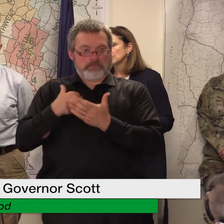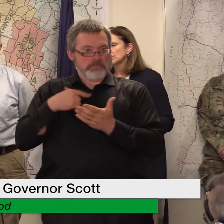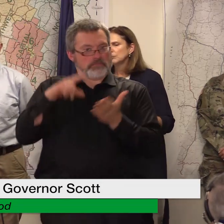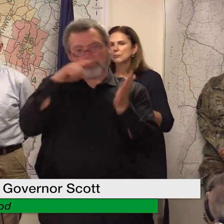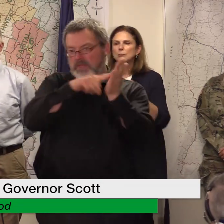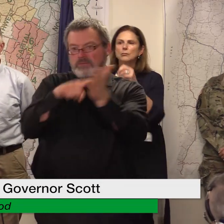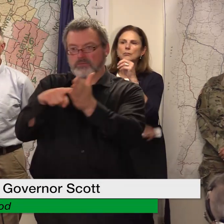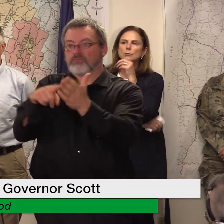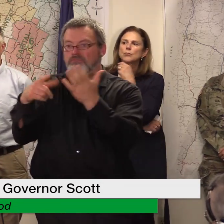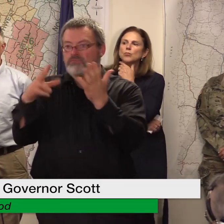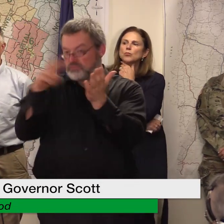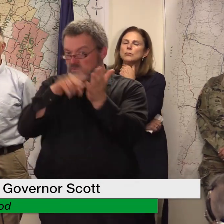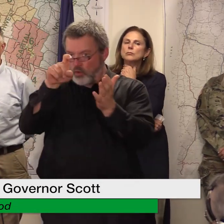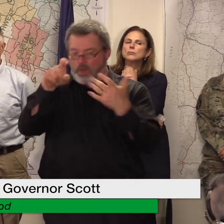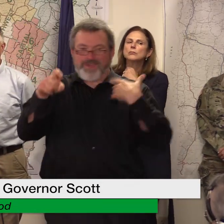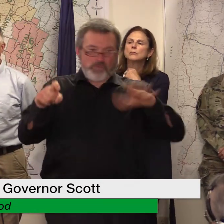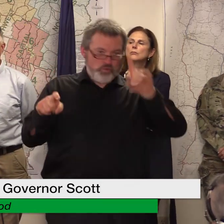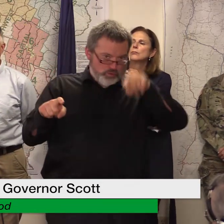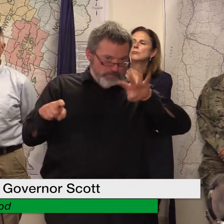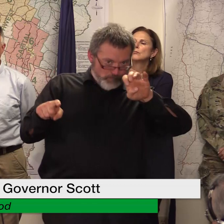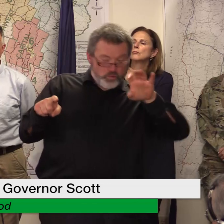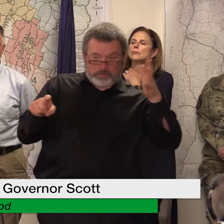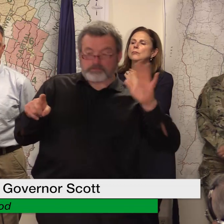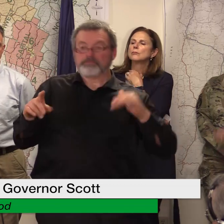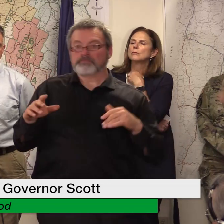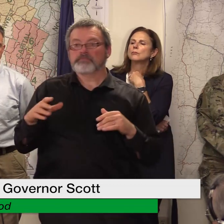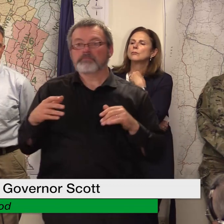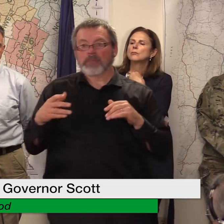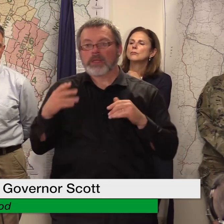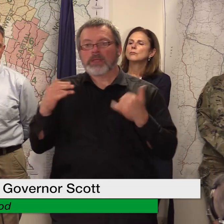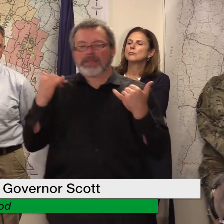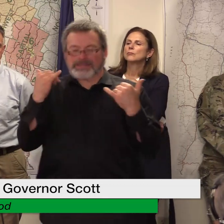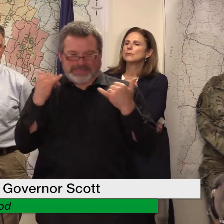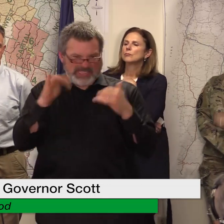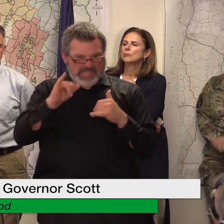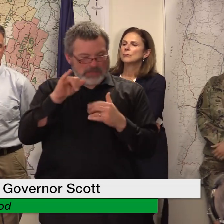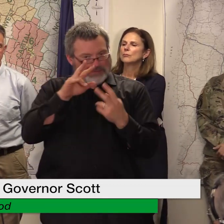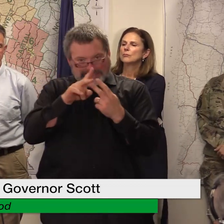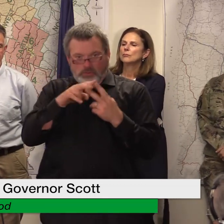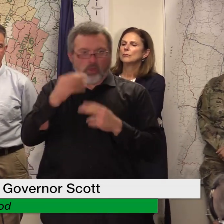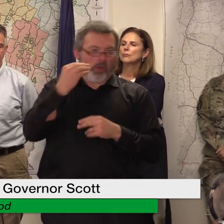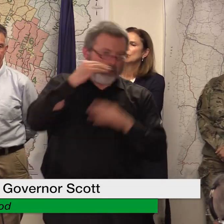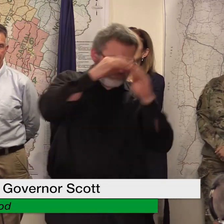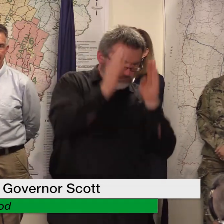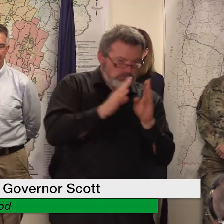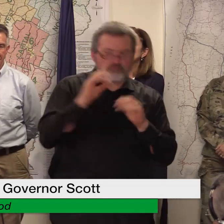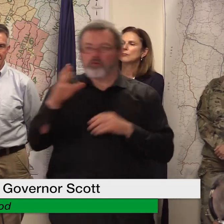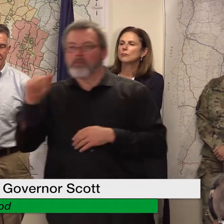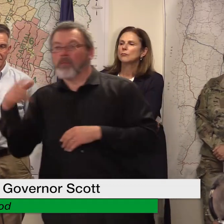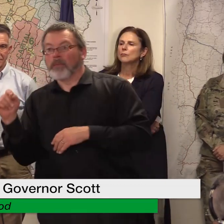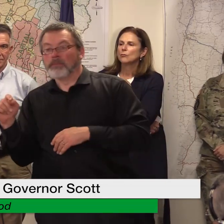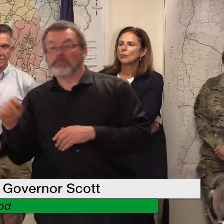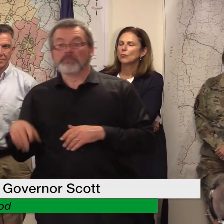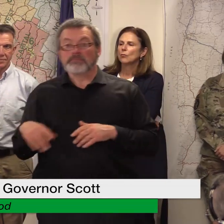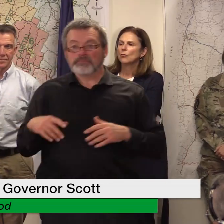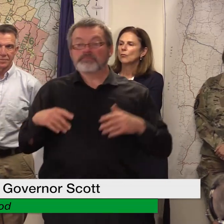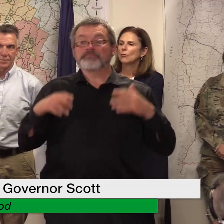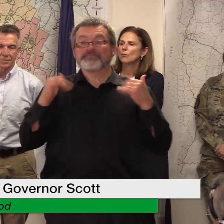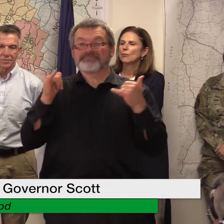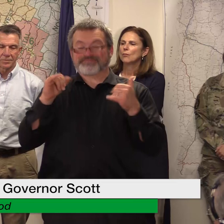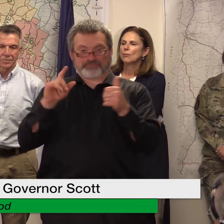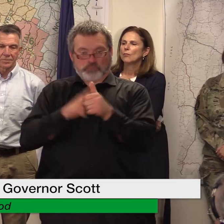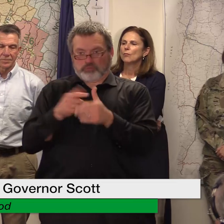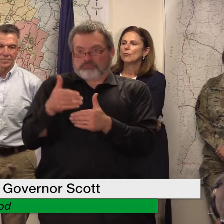property for damages again with the home or their apartment and that's the entry into the program and then based upon that we determine eligibility